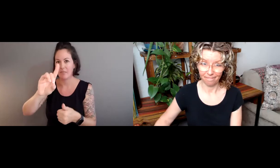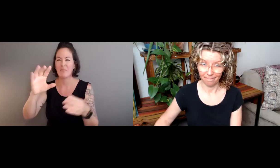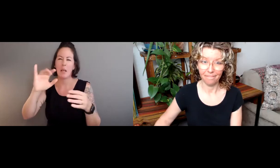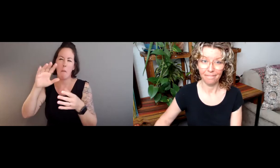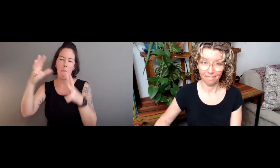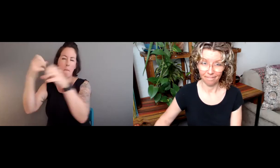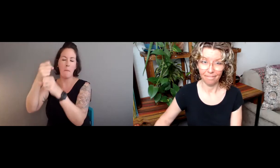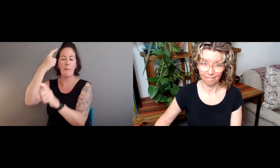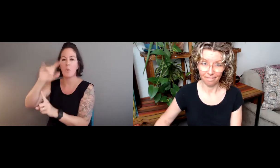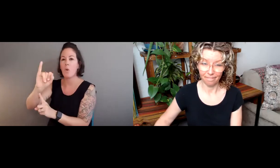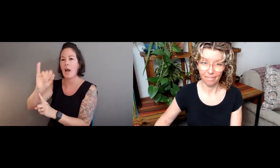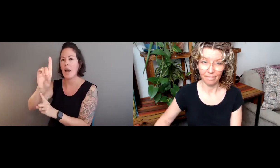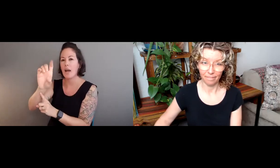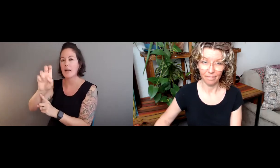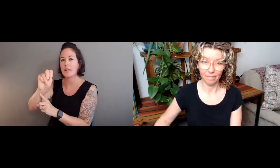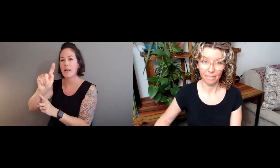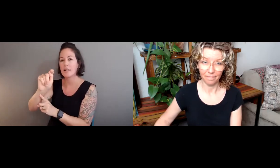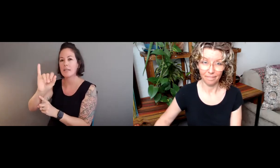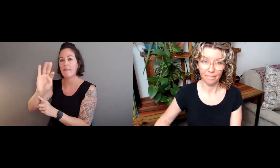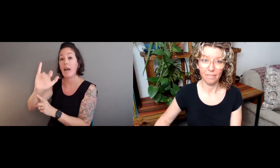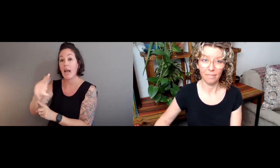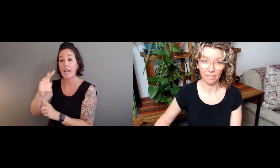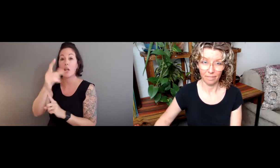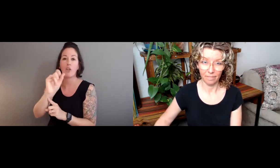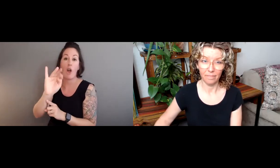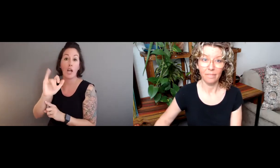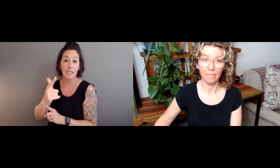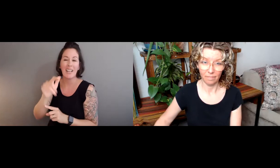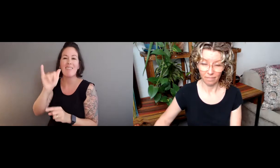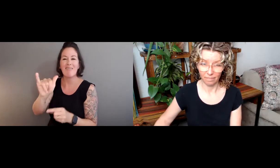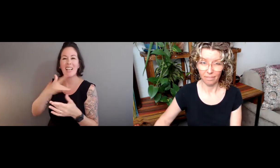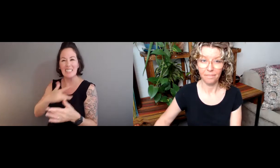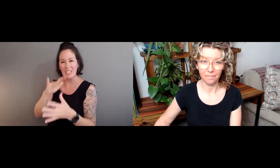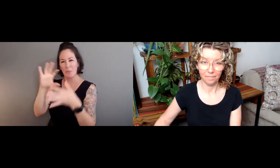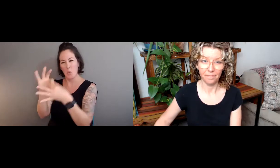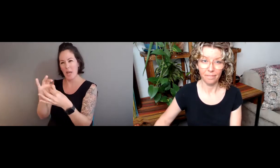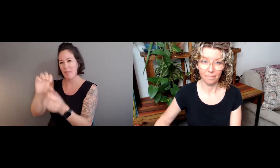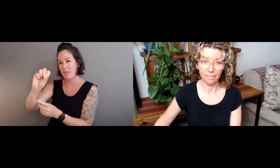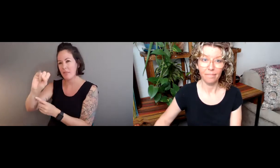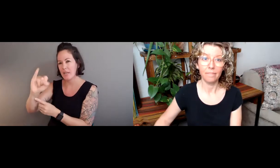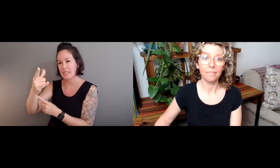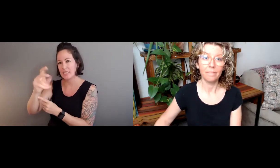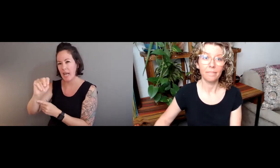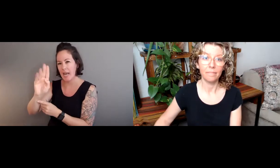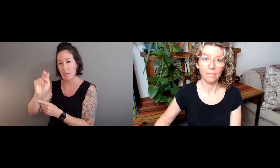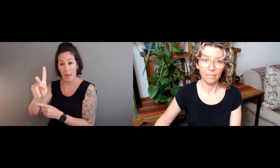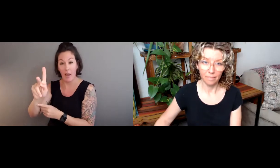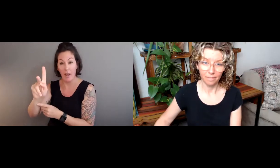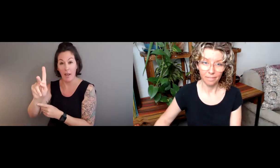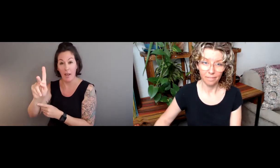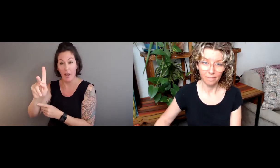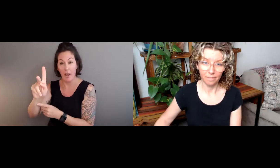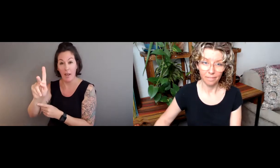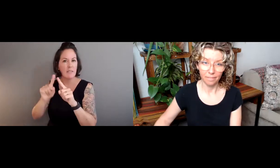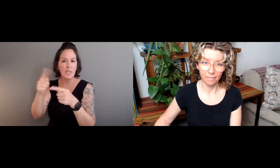using, not glossing, but ID, so identifying glossing, which has to do